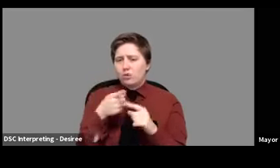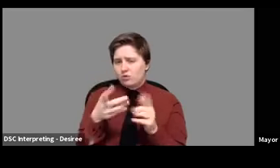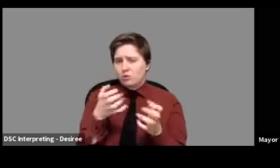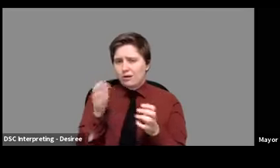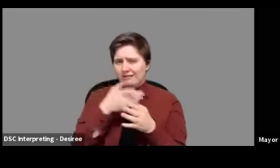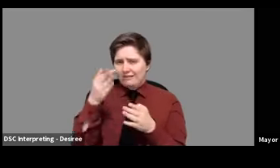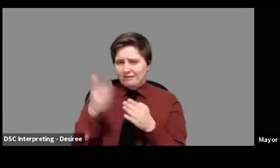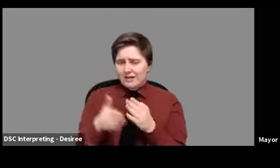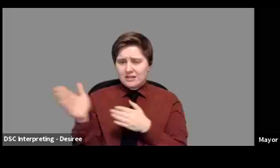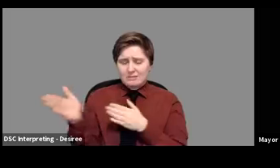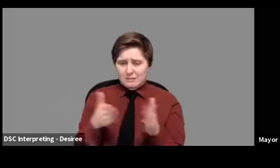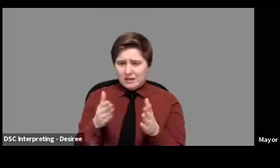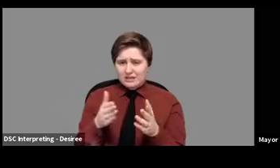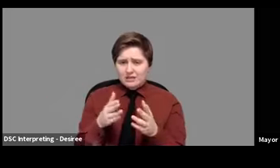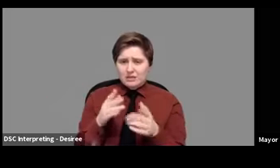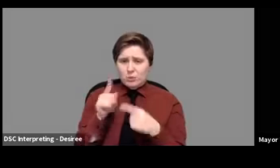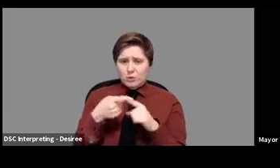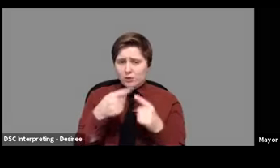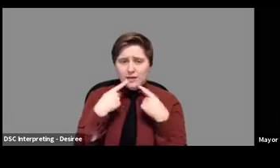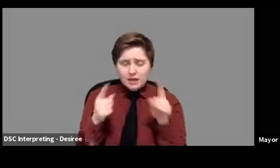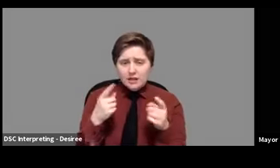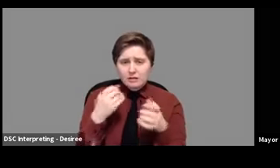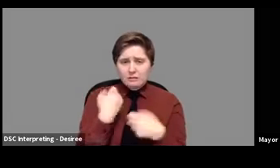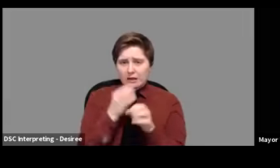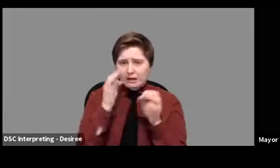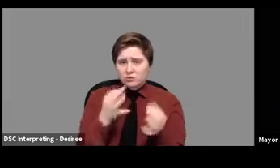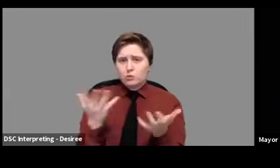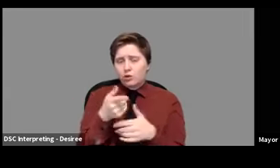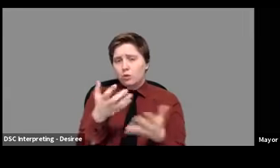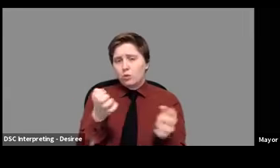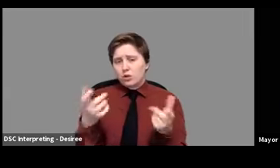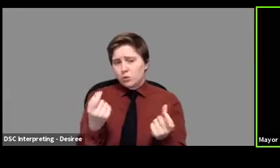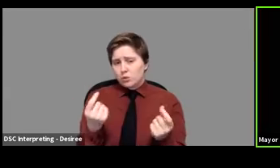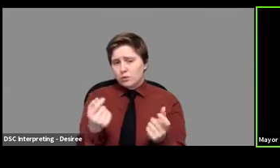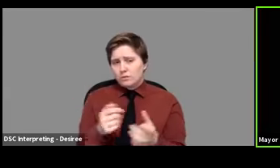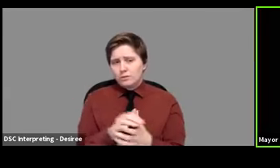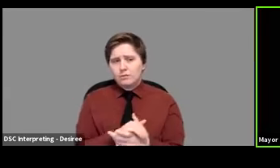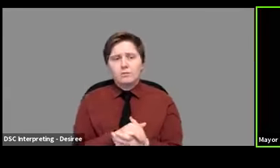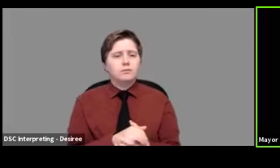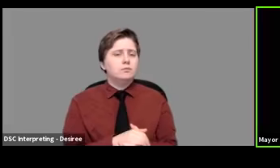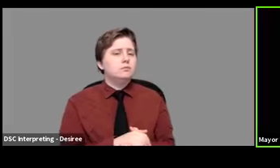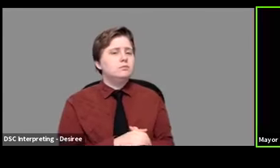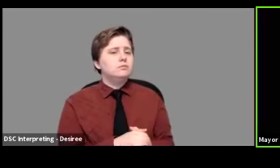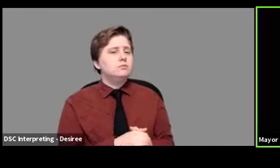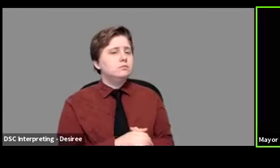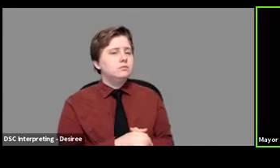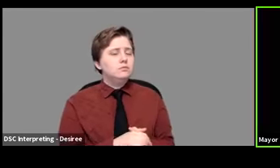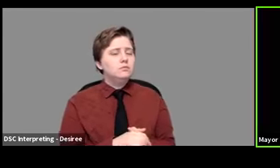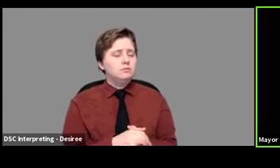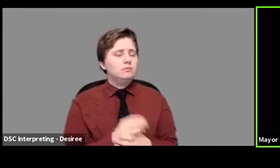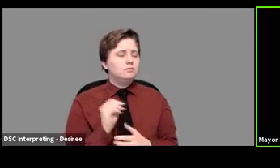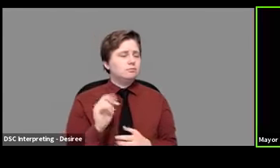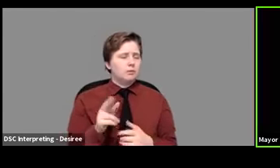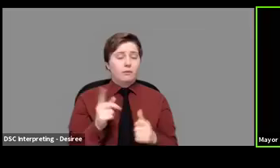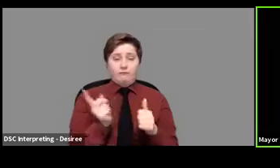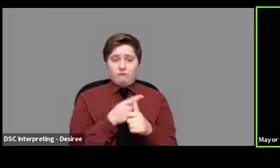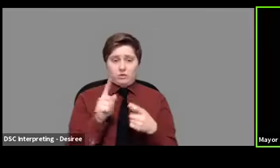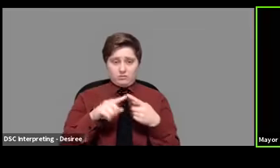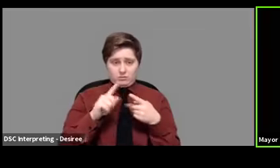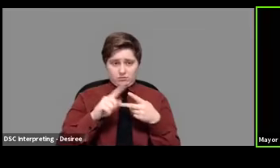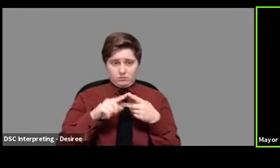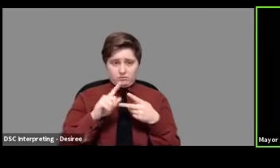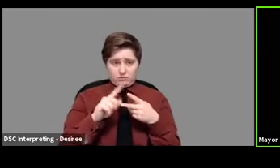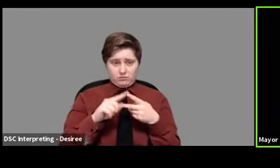finalize plans, when you announce it, when you make a decision on what you want to do? Yeah. the, on the first question,